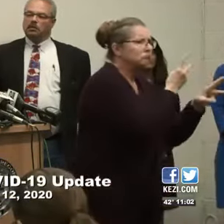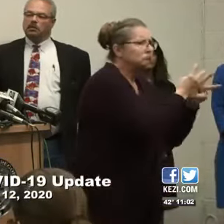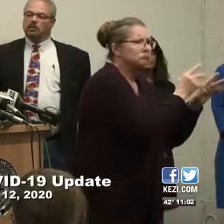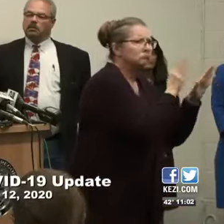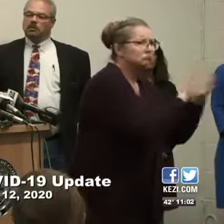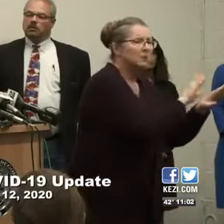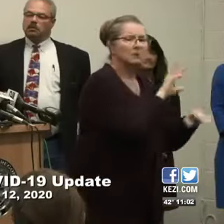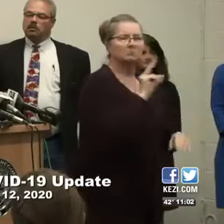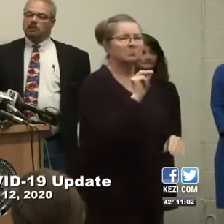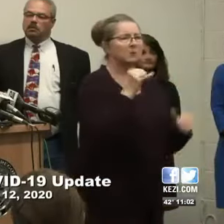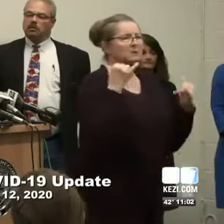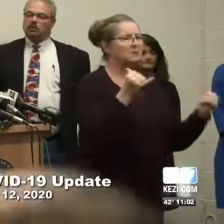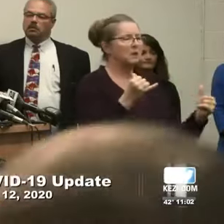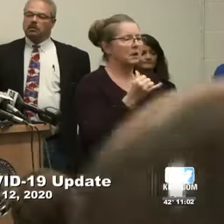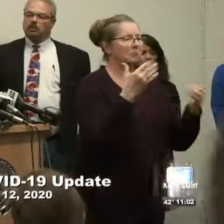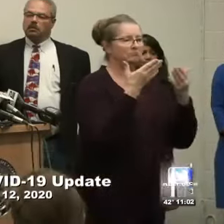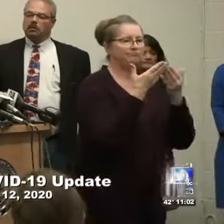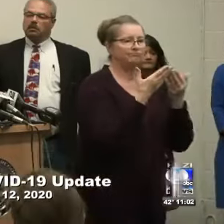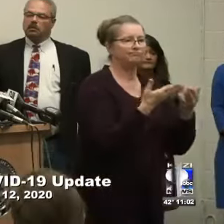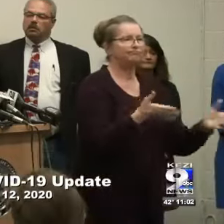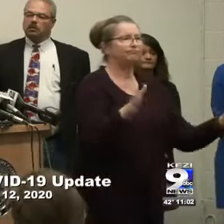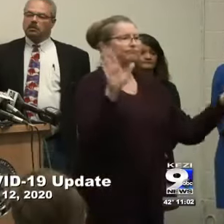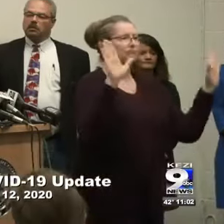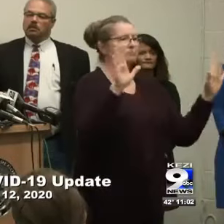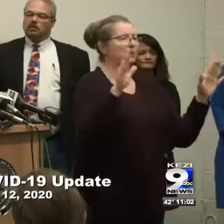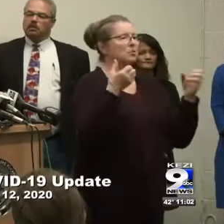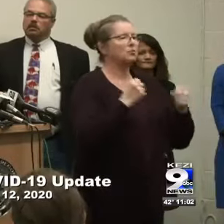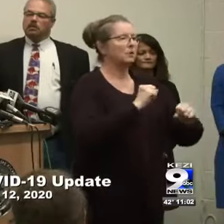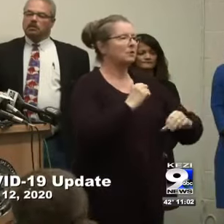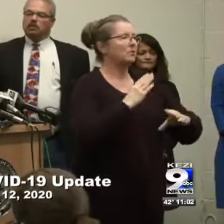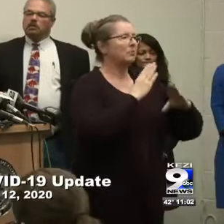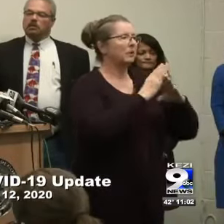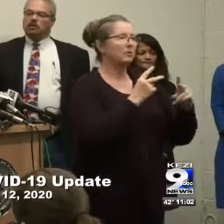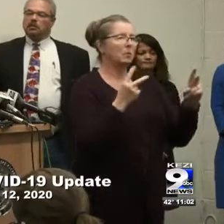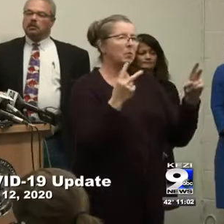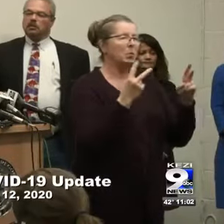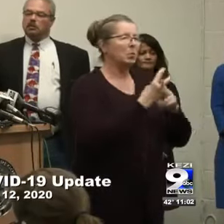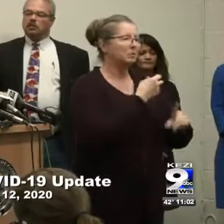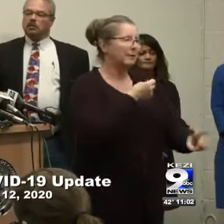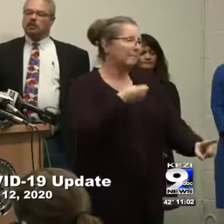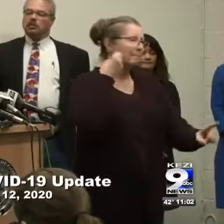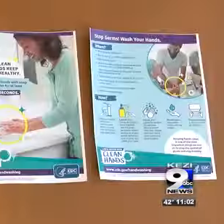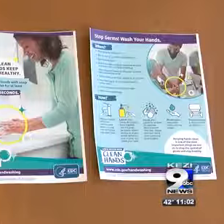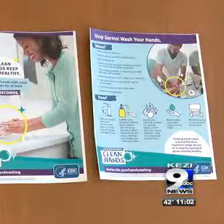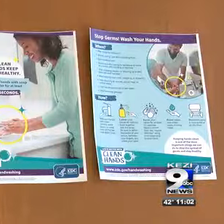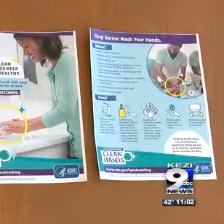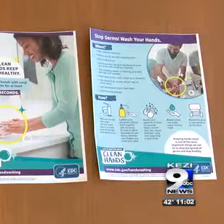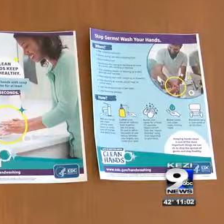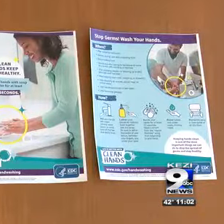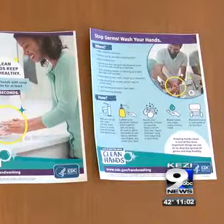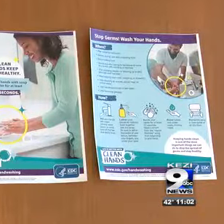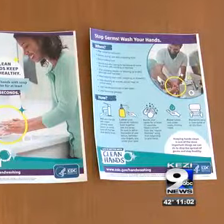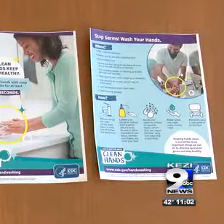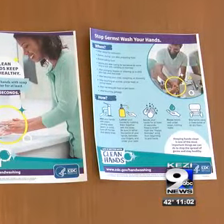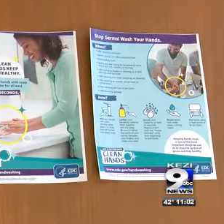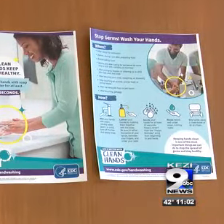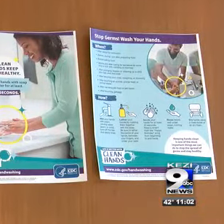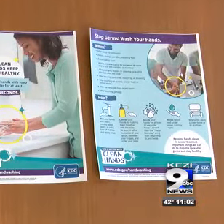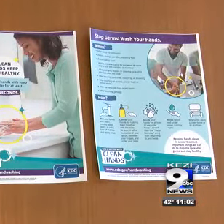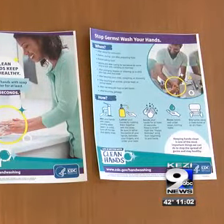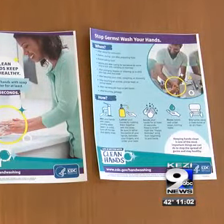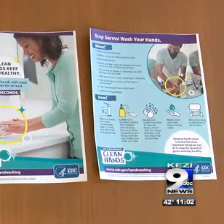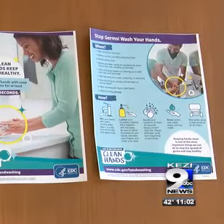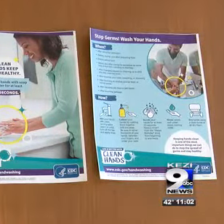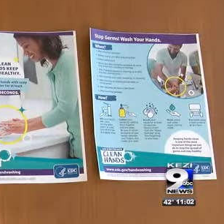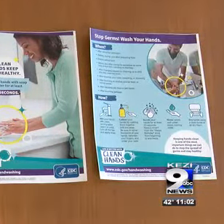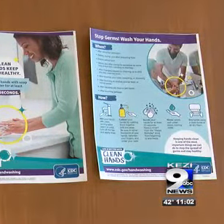we are focused on preventing the worst impacts of a mass outbreak from coming to pass. Governor Brown said schools